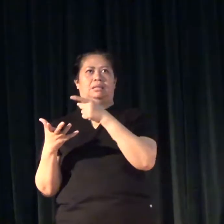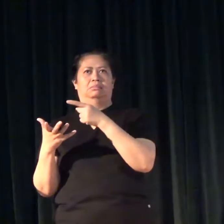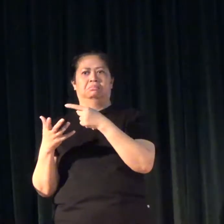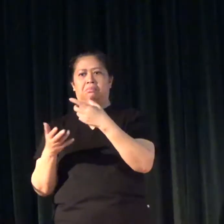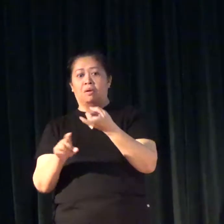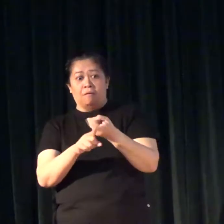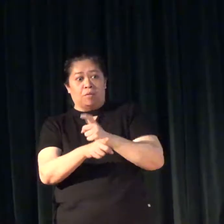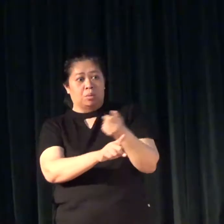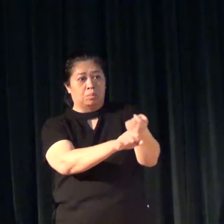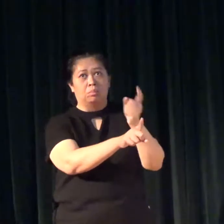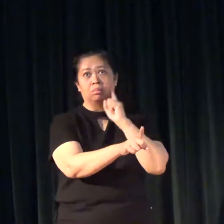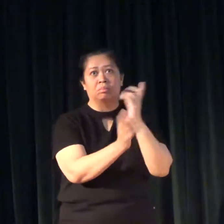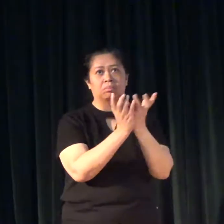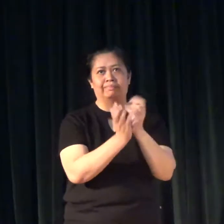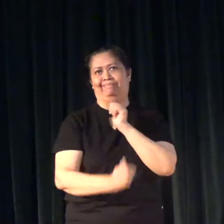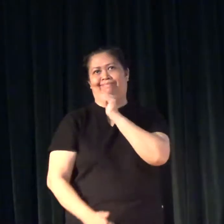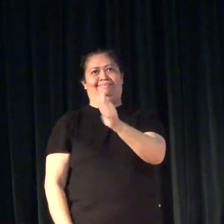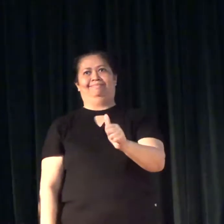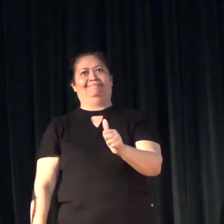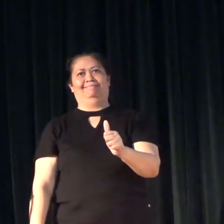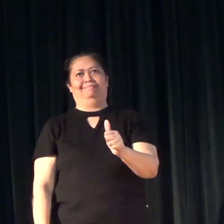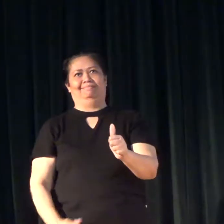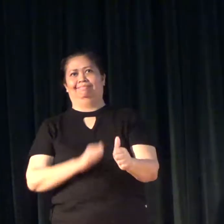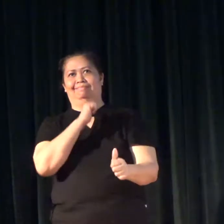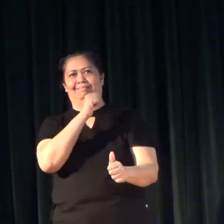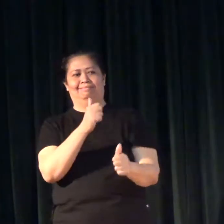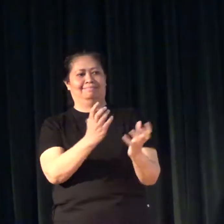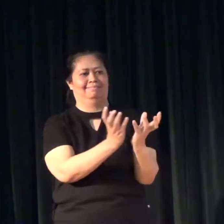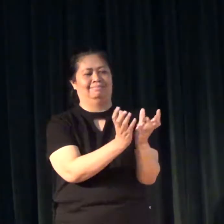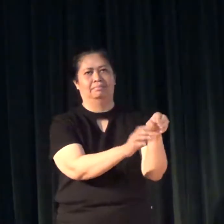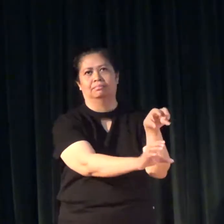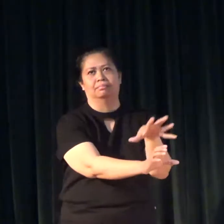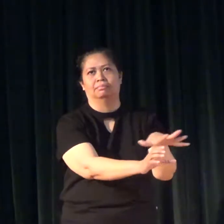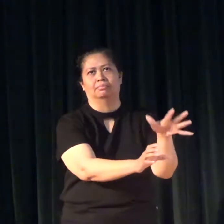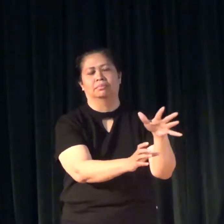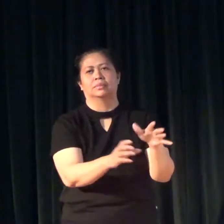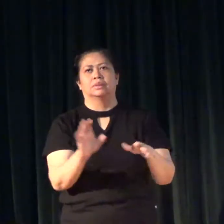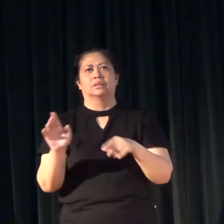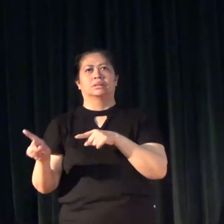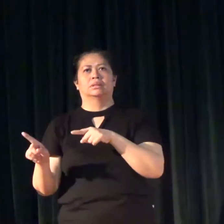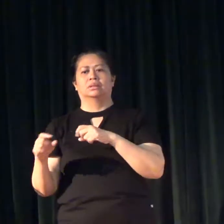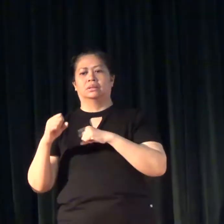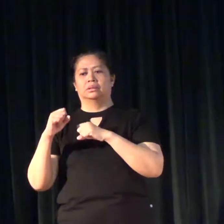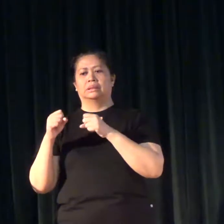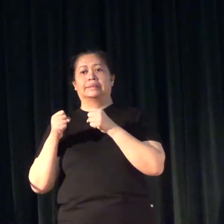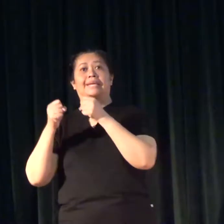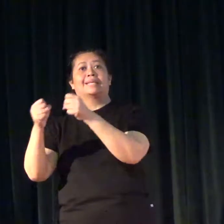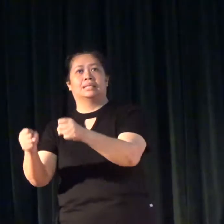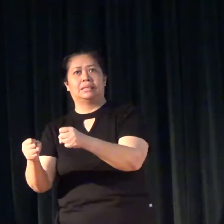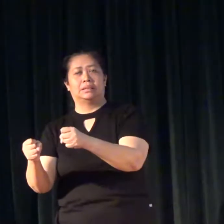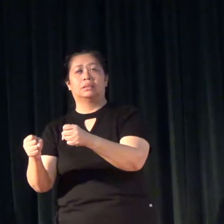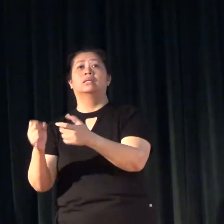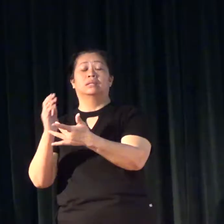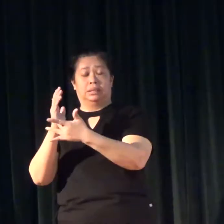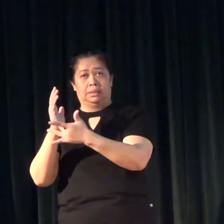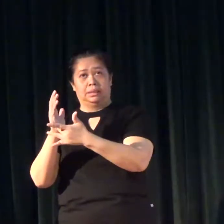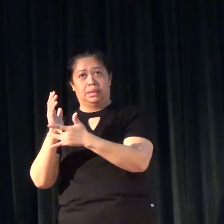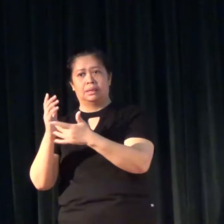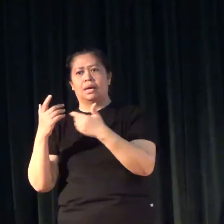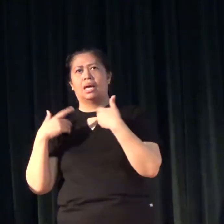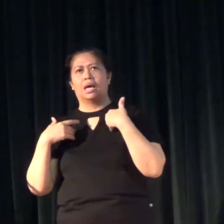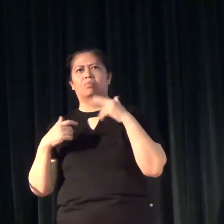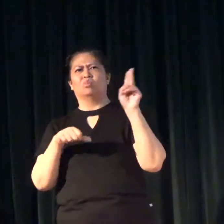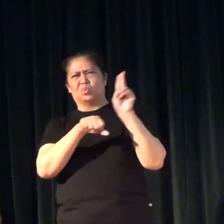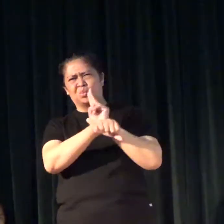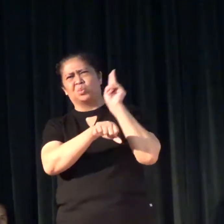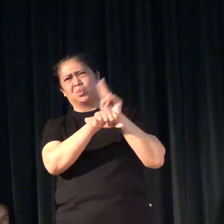emanate from the deaf community. It is a strategy that we have